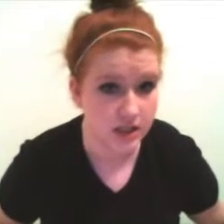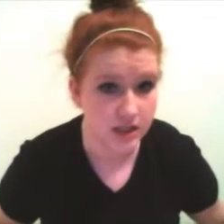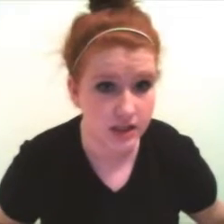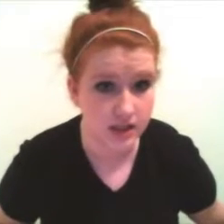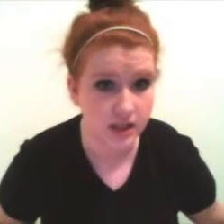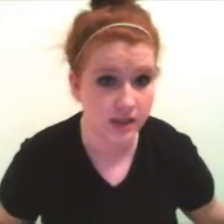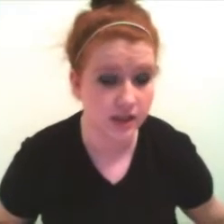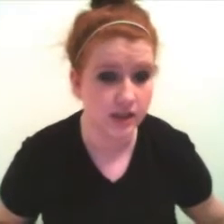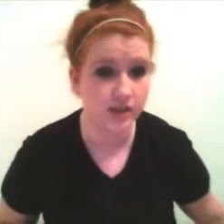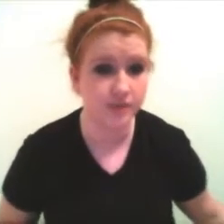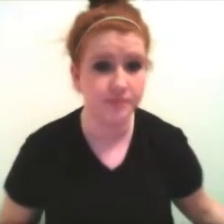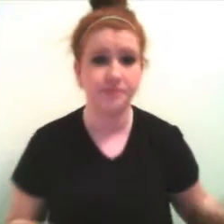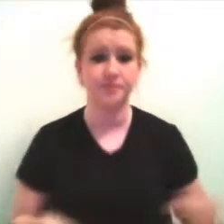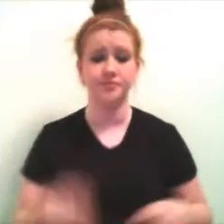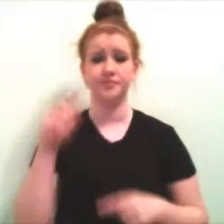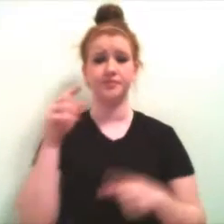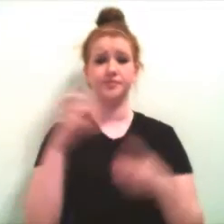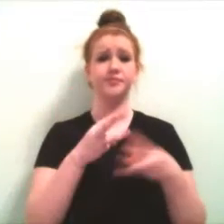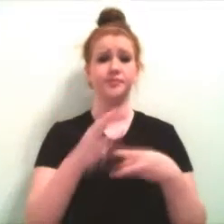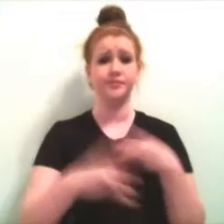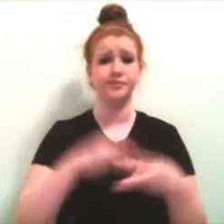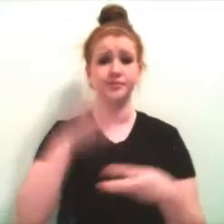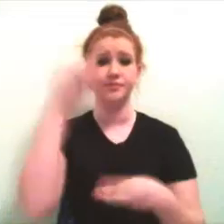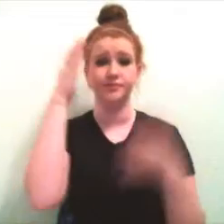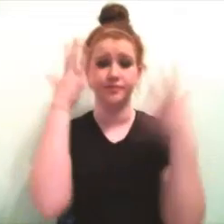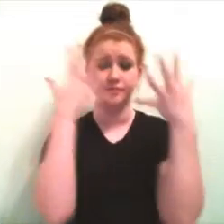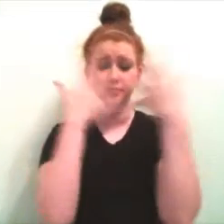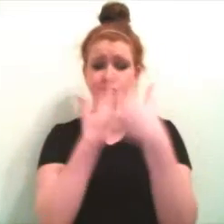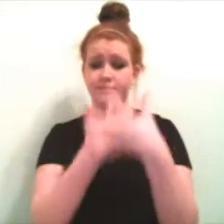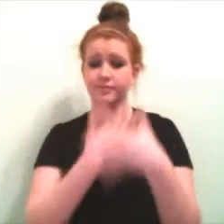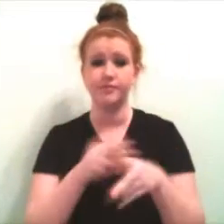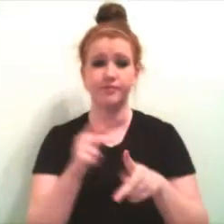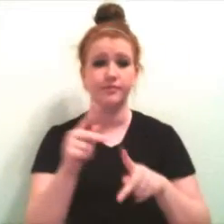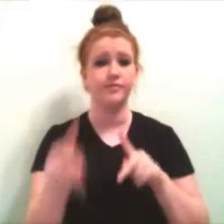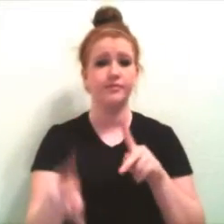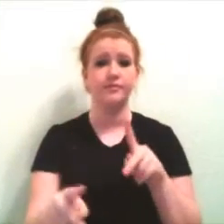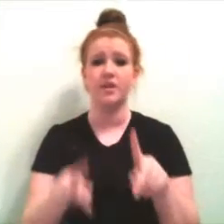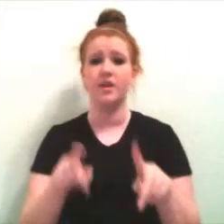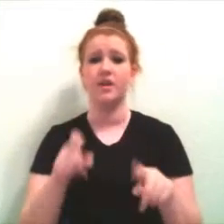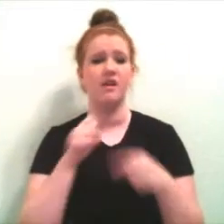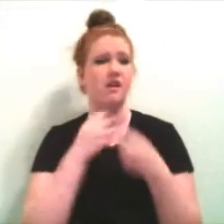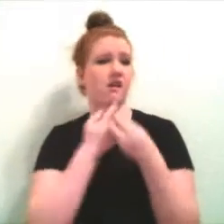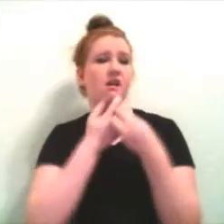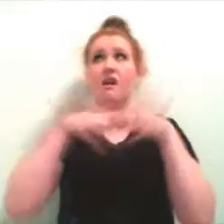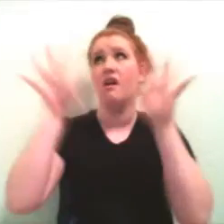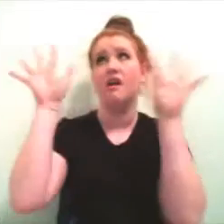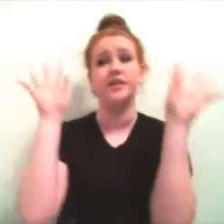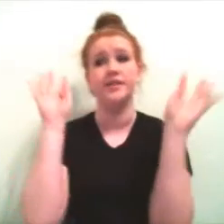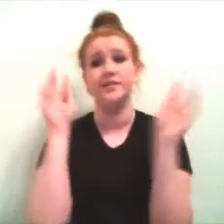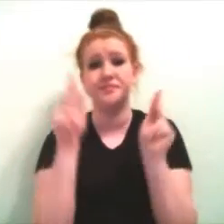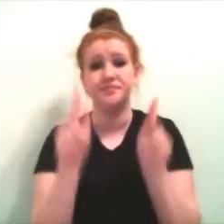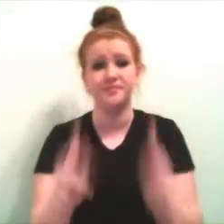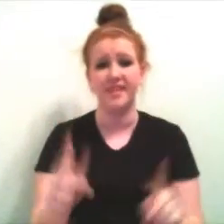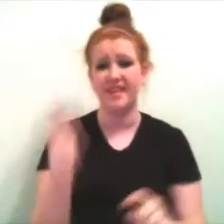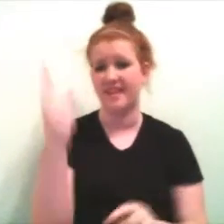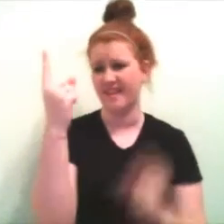When the days are cold and the cards are full and the saints